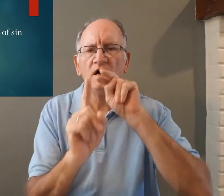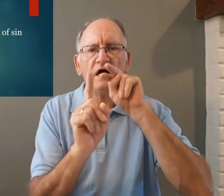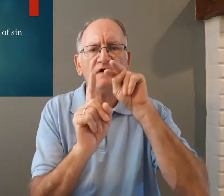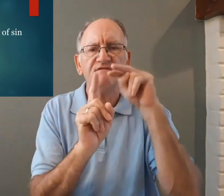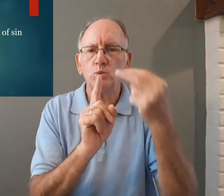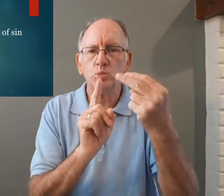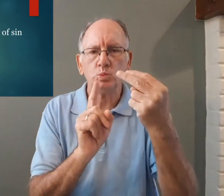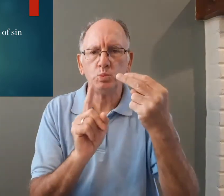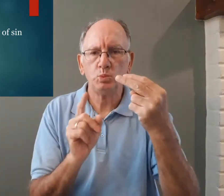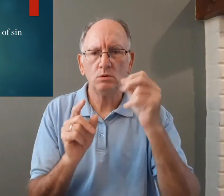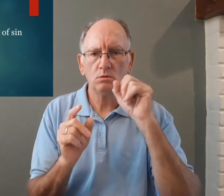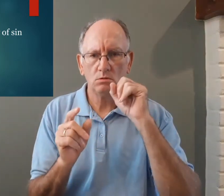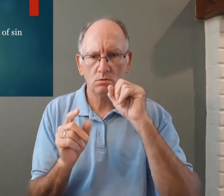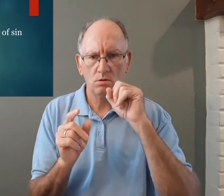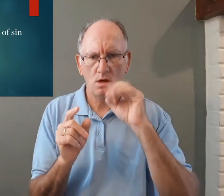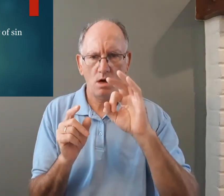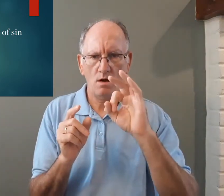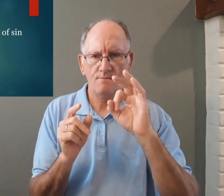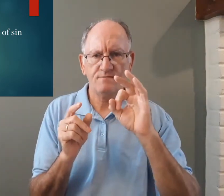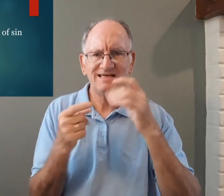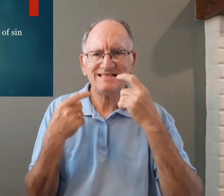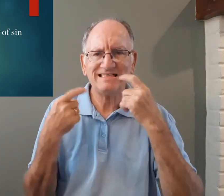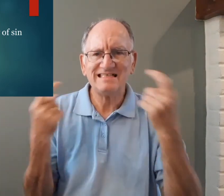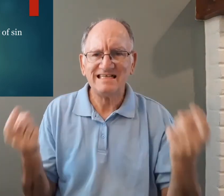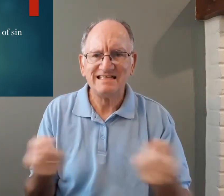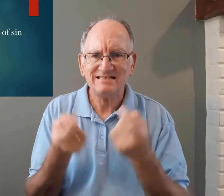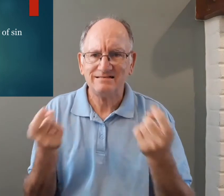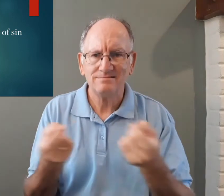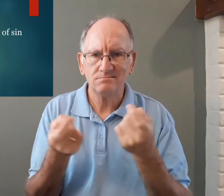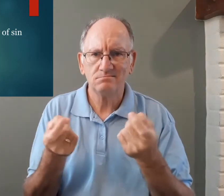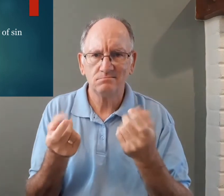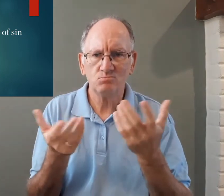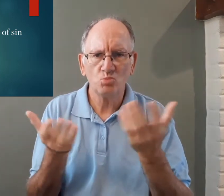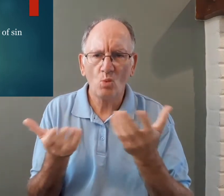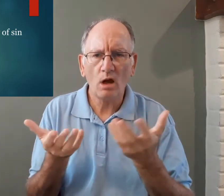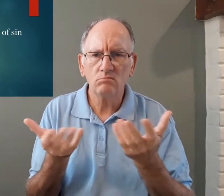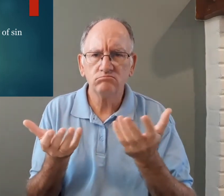is what your view of sin is